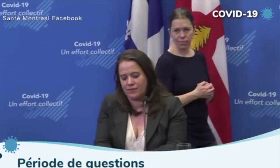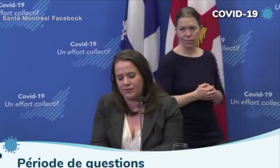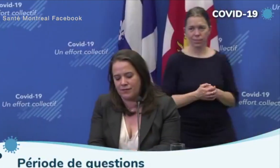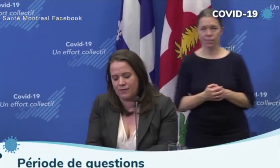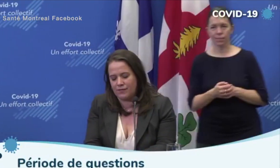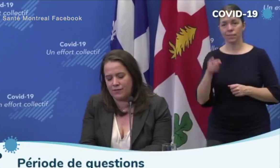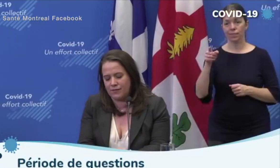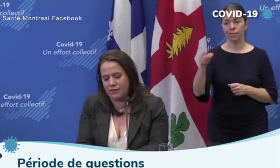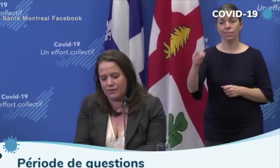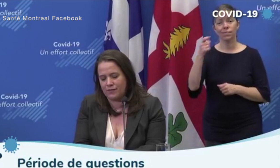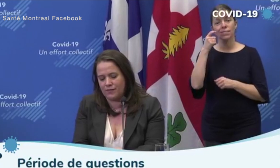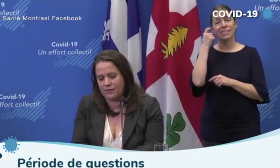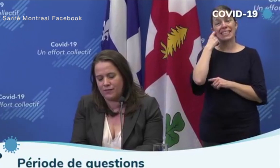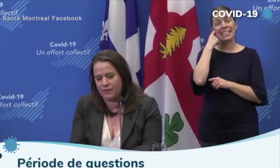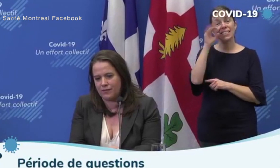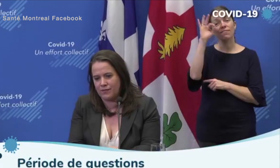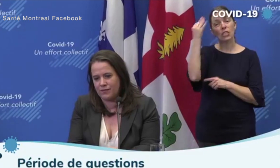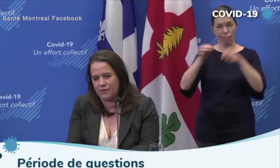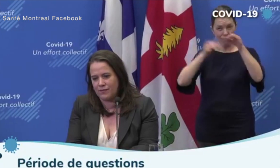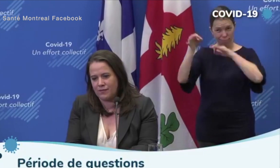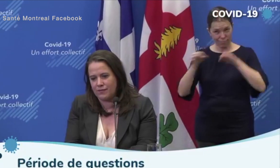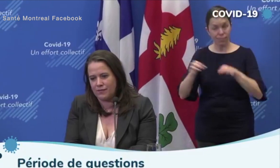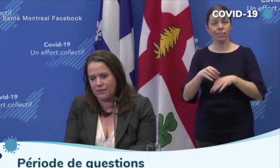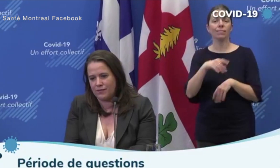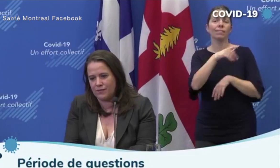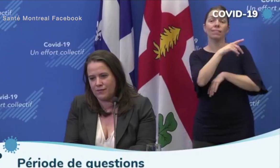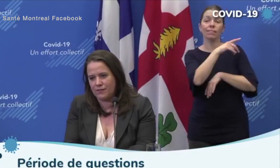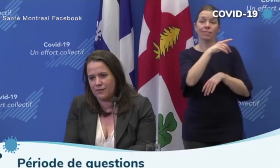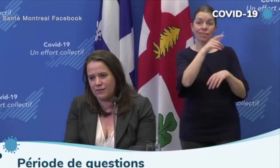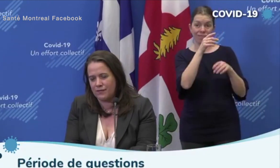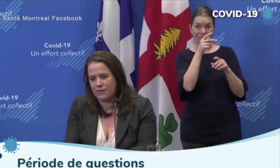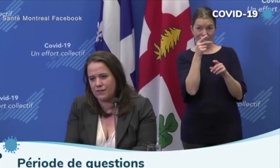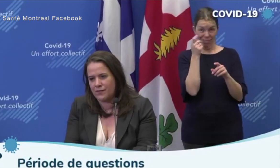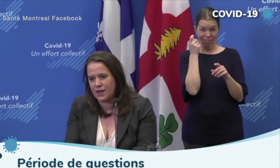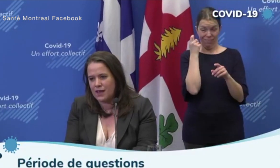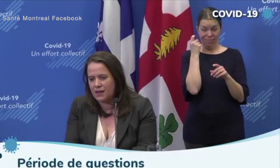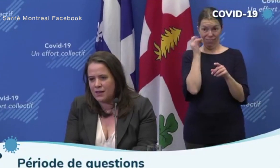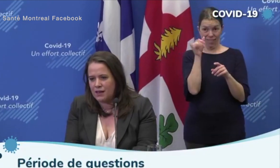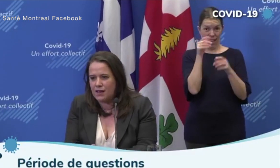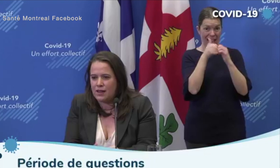how you would go about choosing who would get vaccinated or not. Can you please explain that in English?